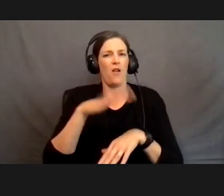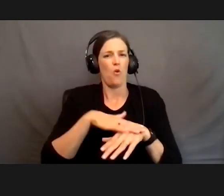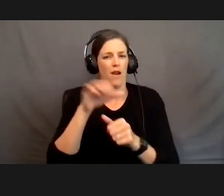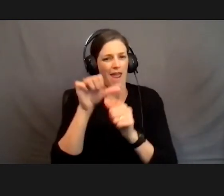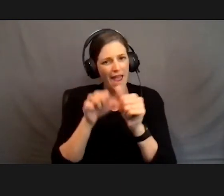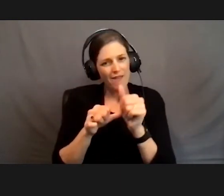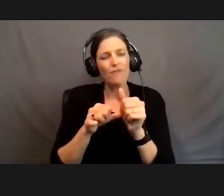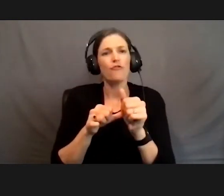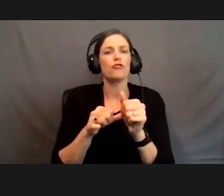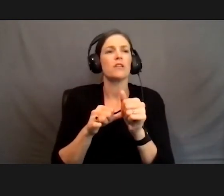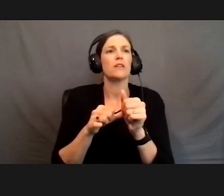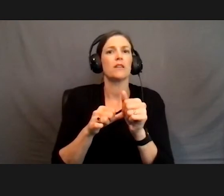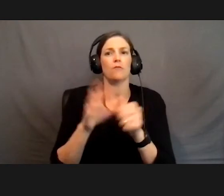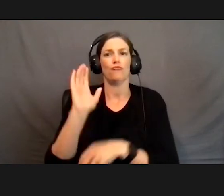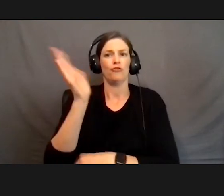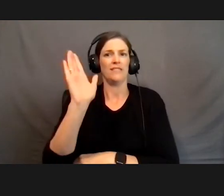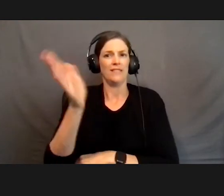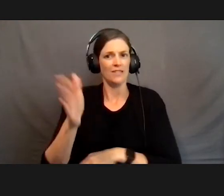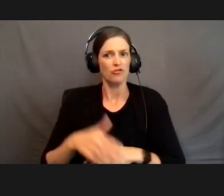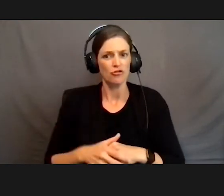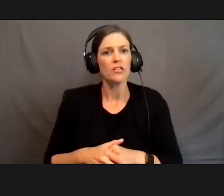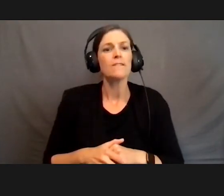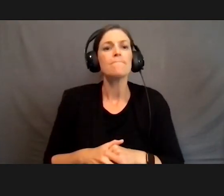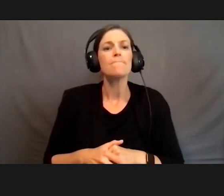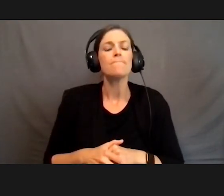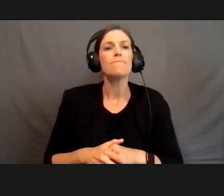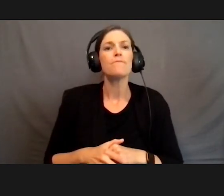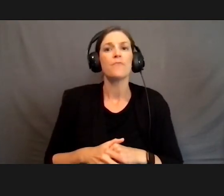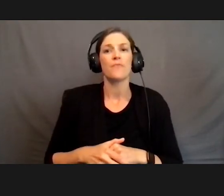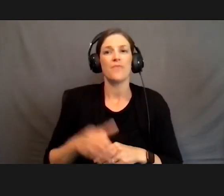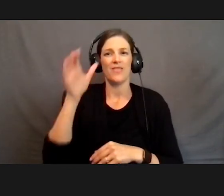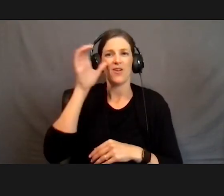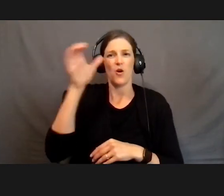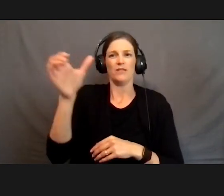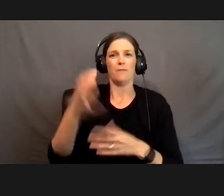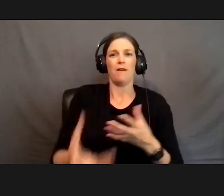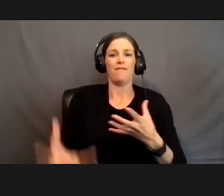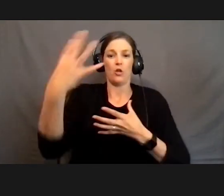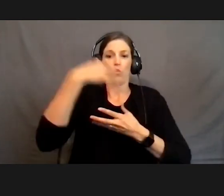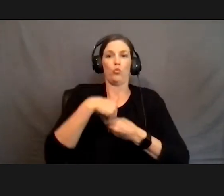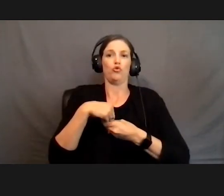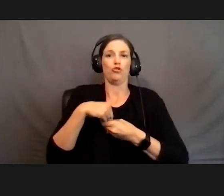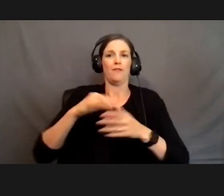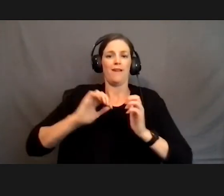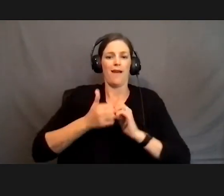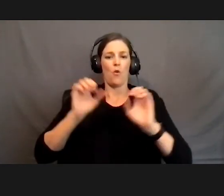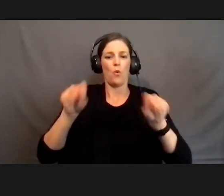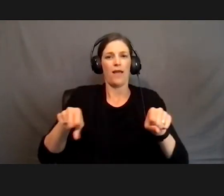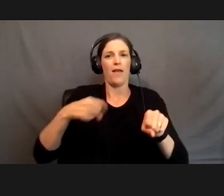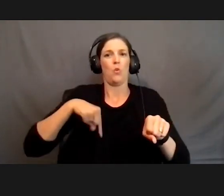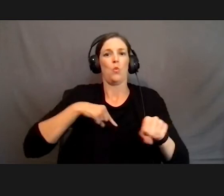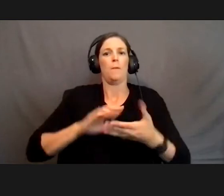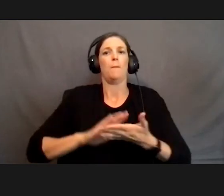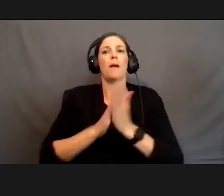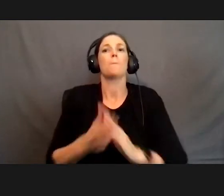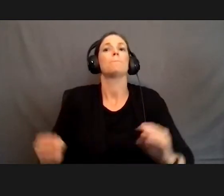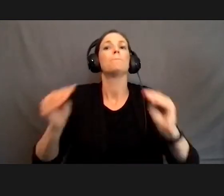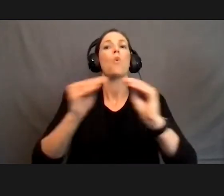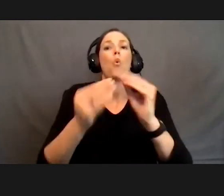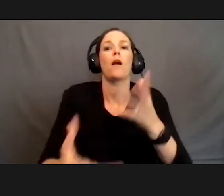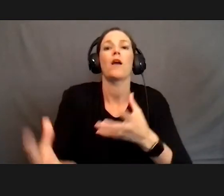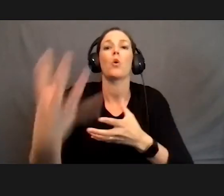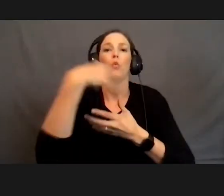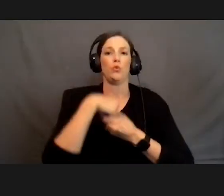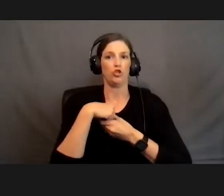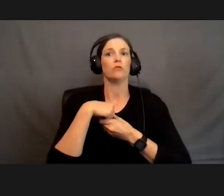these presentations is the idea of inclusion. And how can we be more inclusive than giving everybody